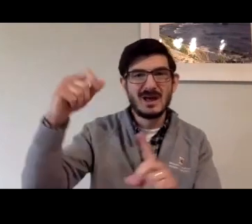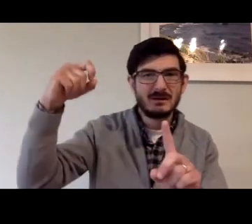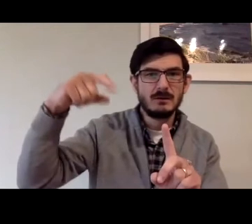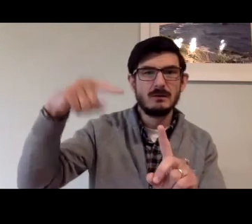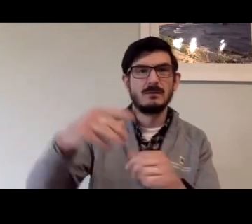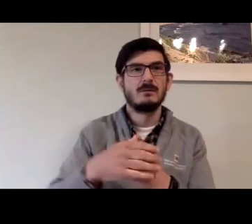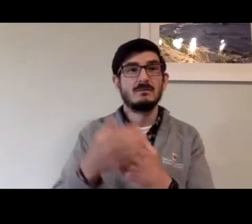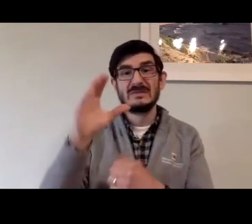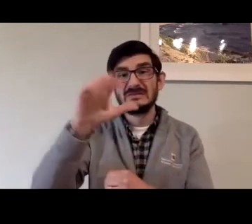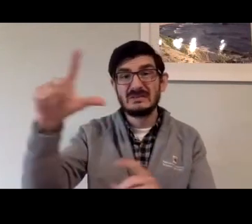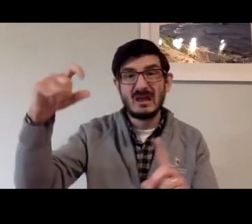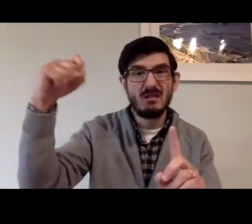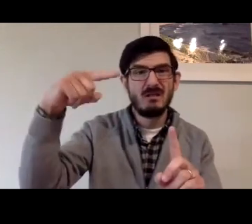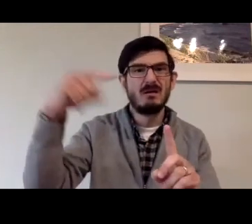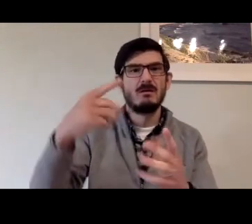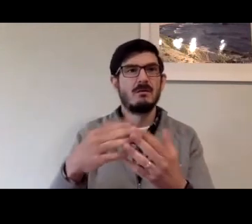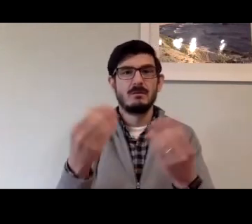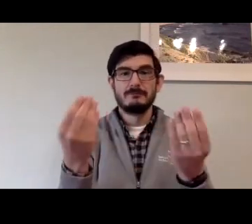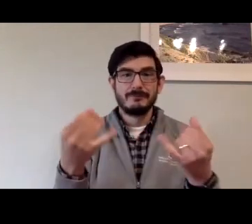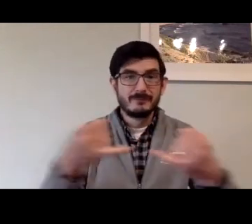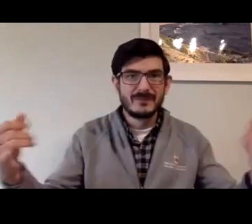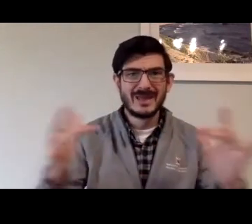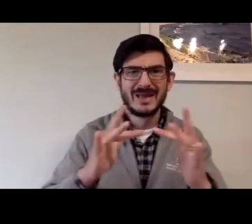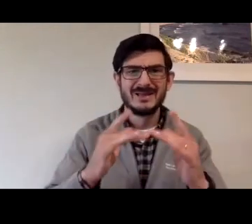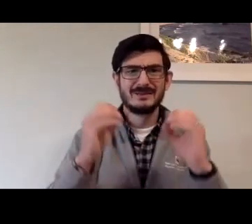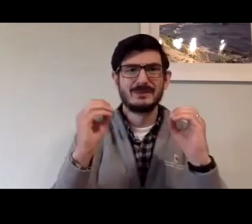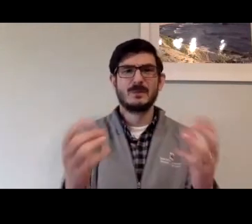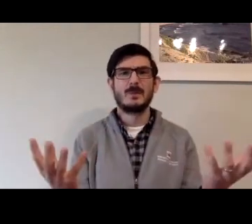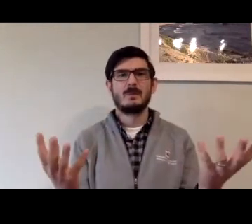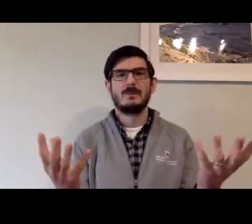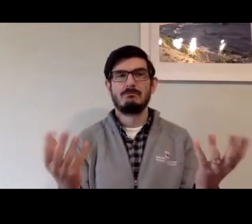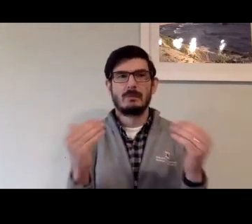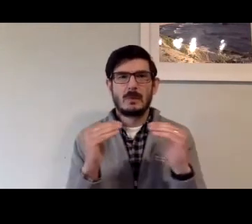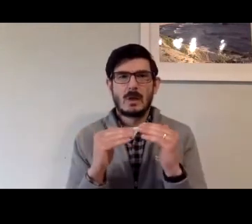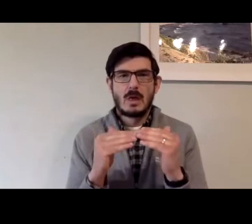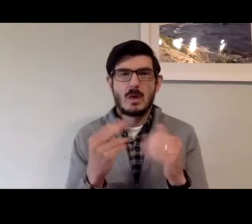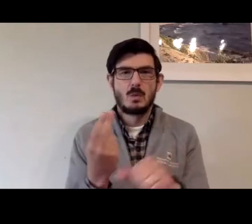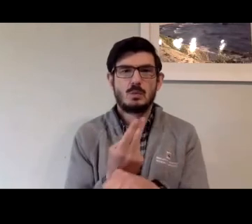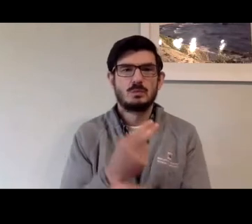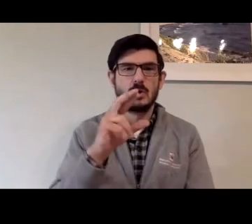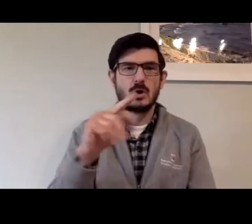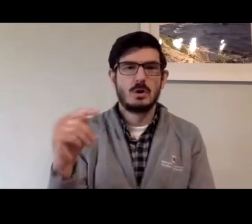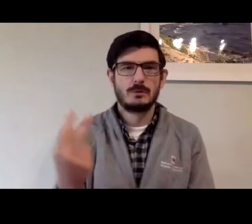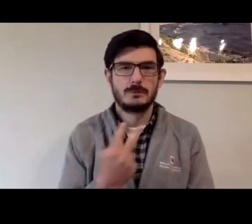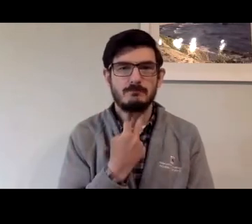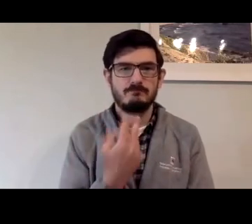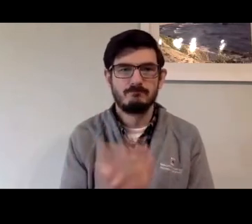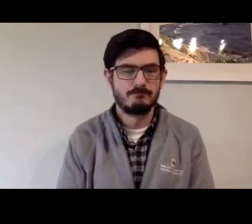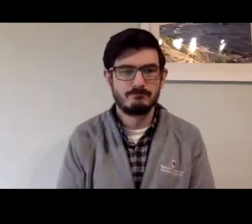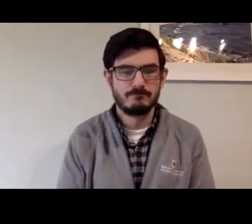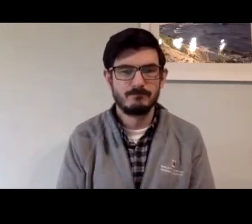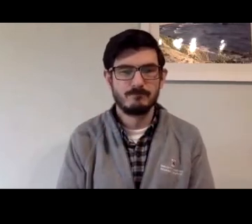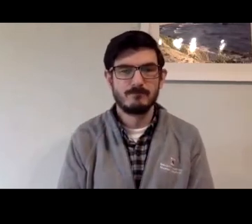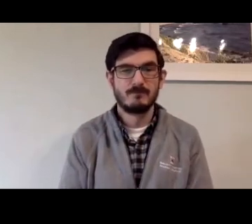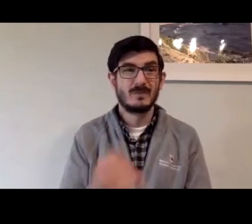of access, no 4G, no data, no cell towers, even no landlines in some places. So